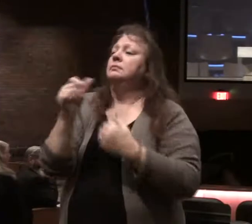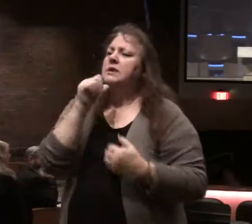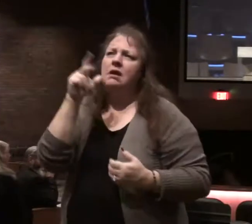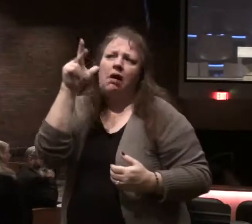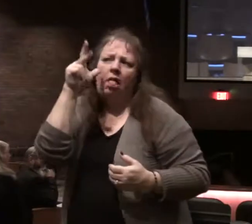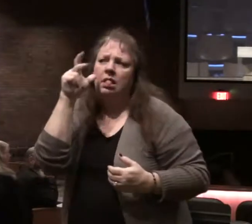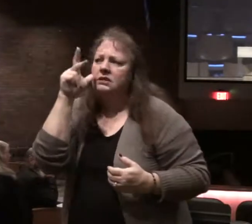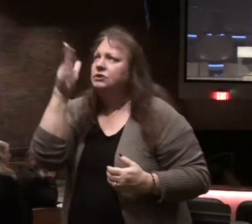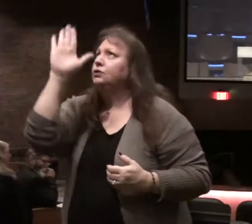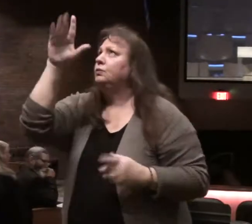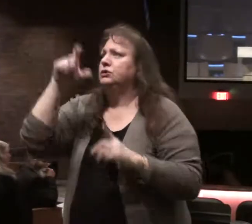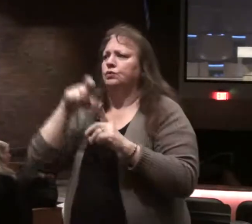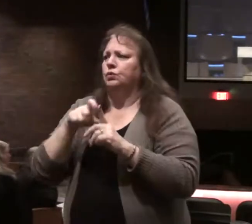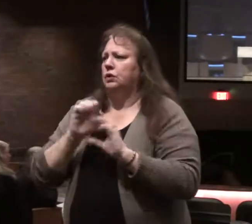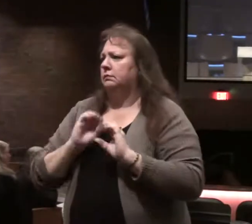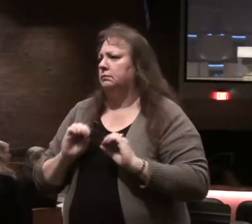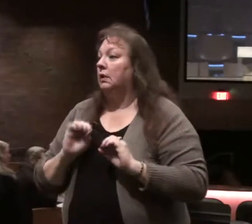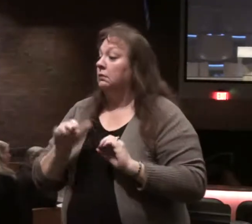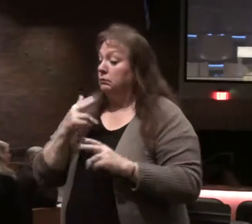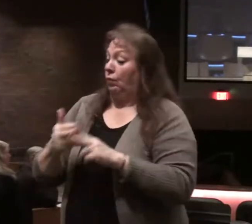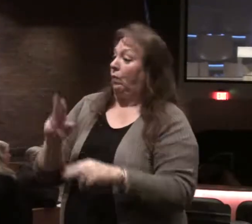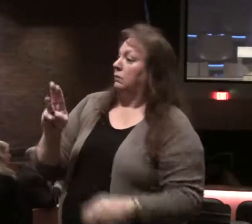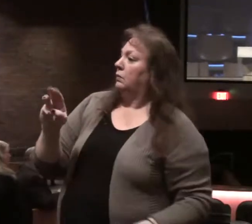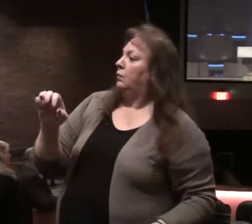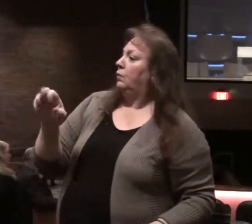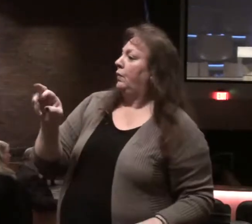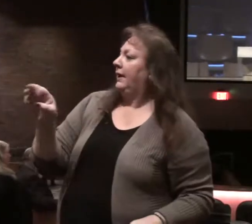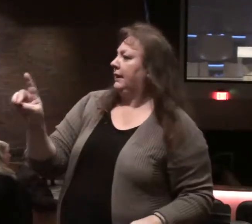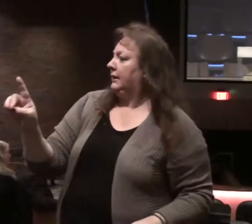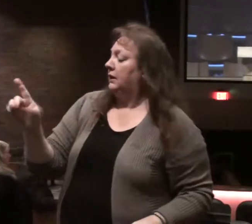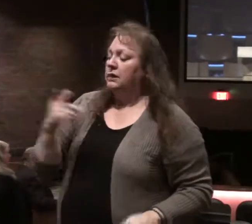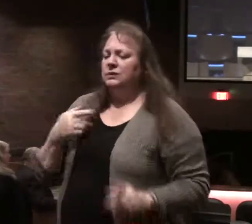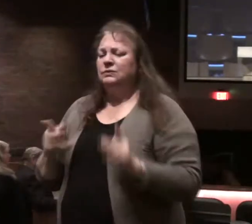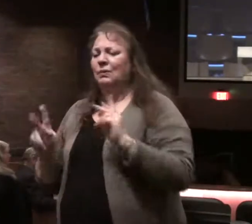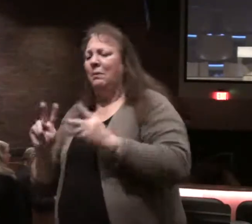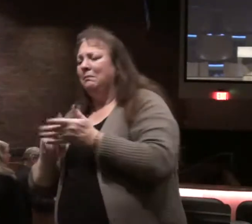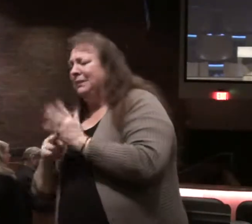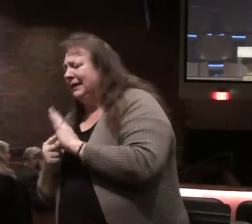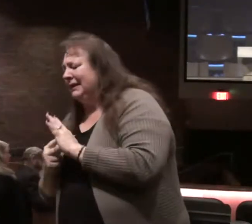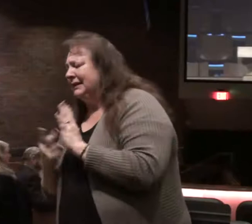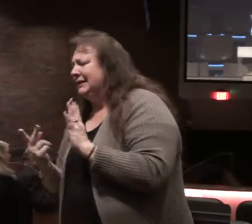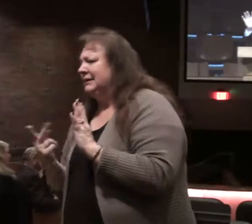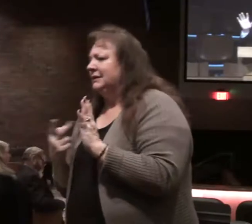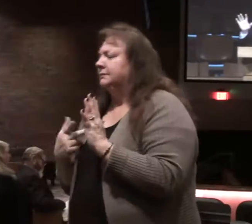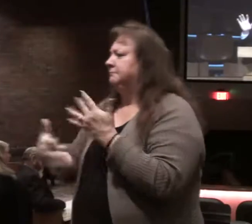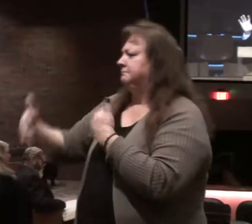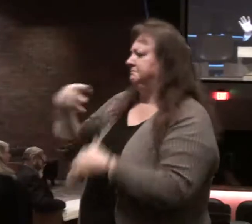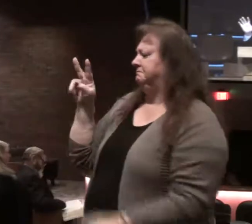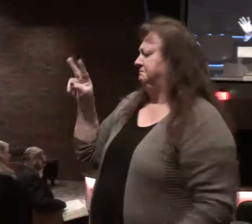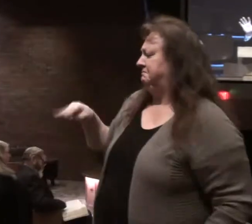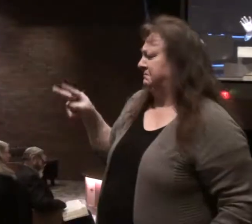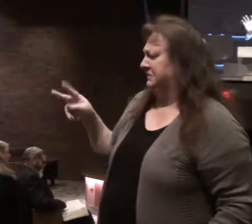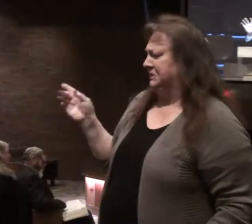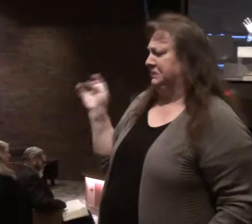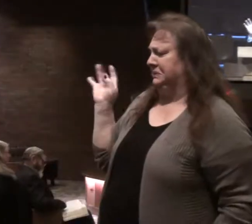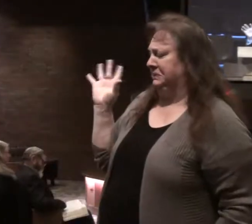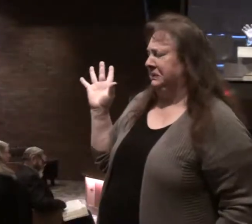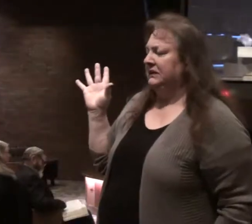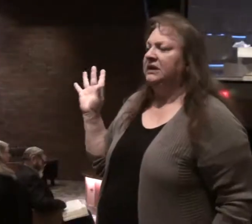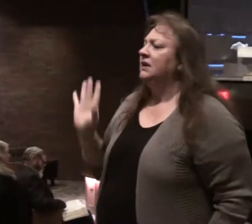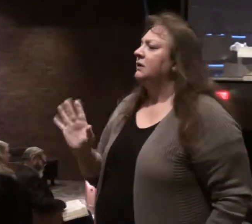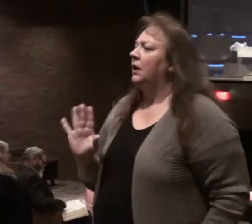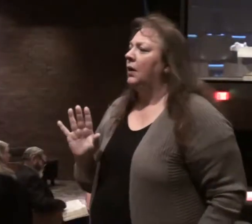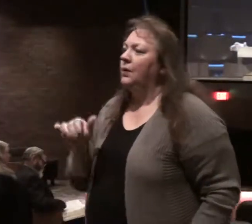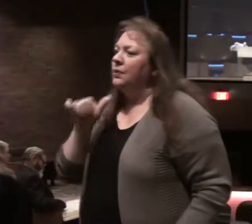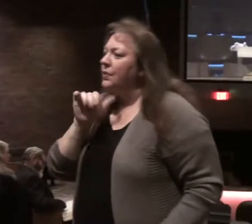listen to the Word of God. So the wicked are not just those who society thinks are really bad. It's those who do